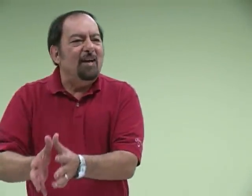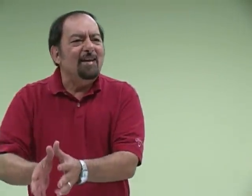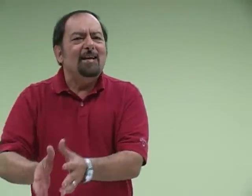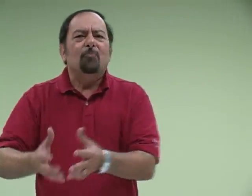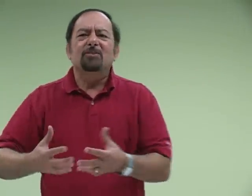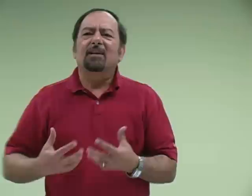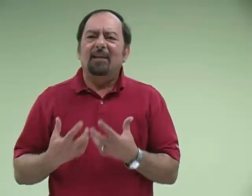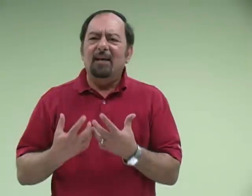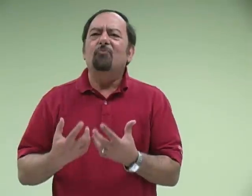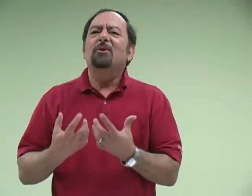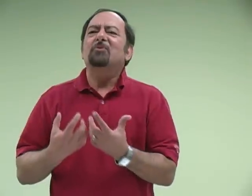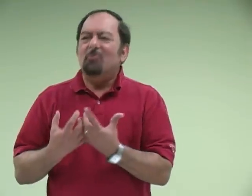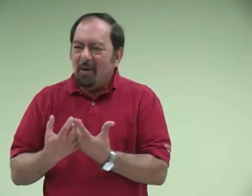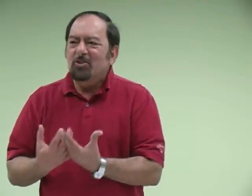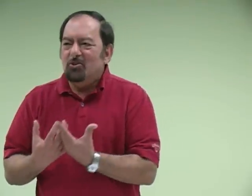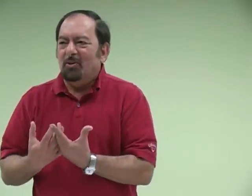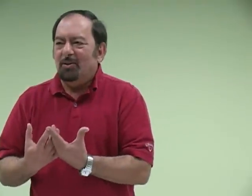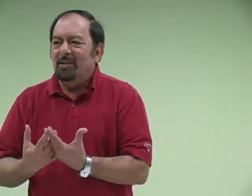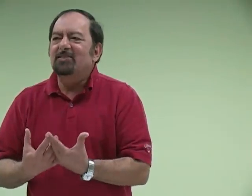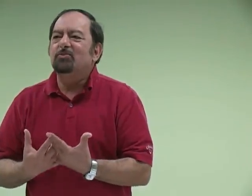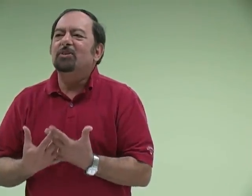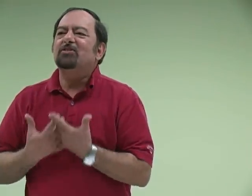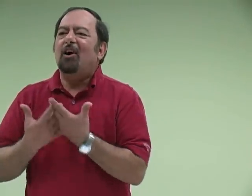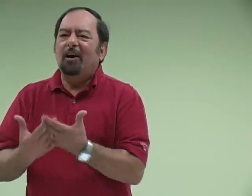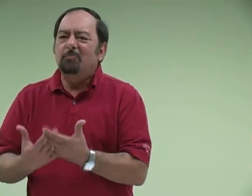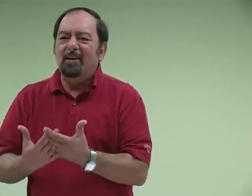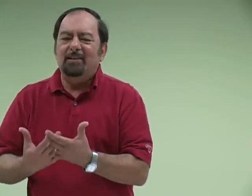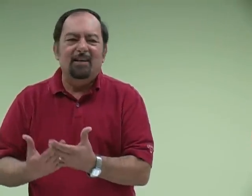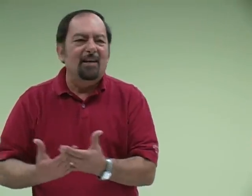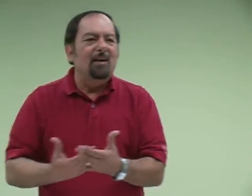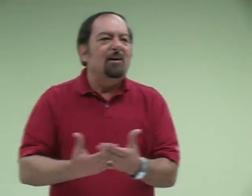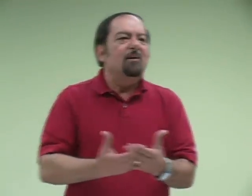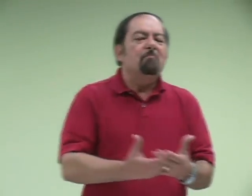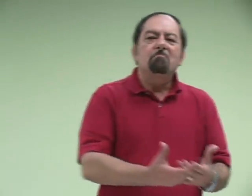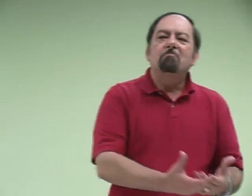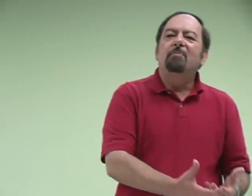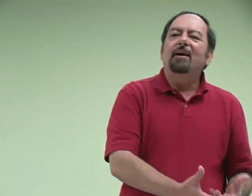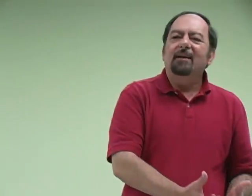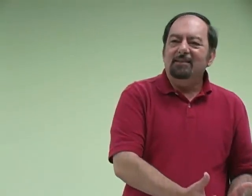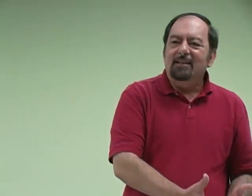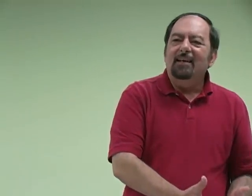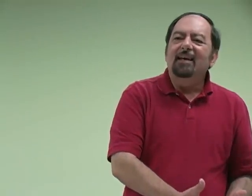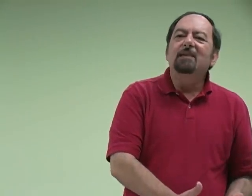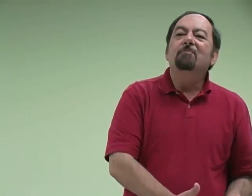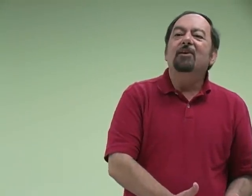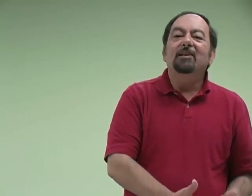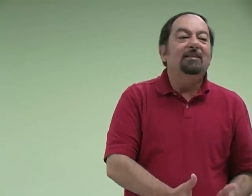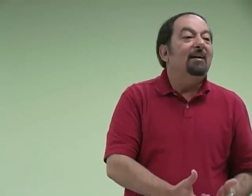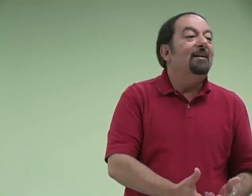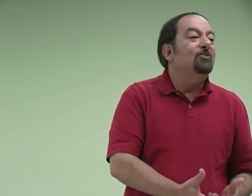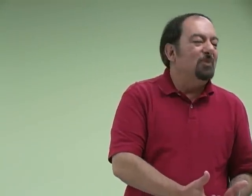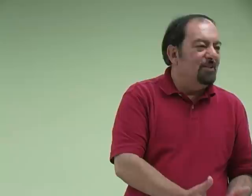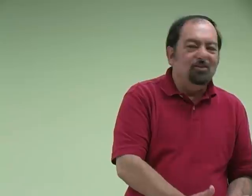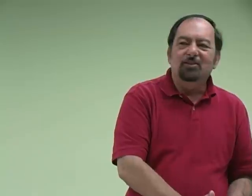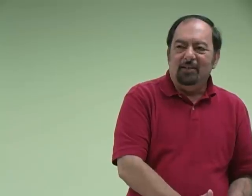Jacob was in love with Rachel. That's his heartbeat. But he married tradition.